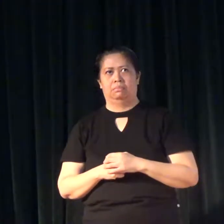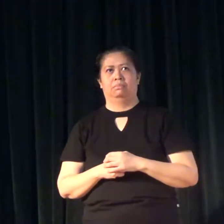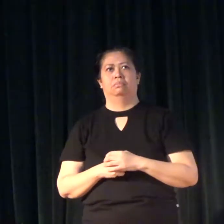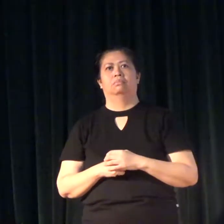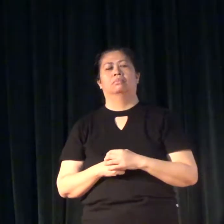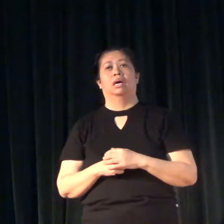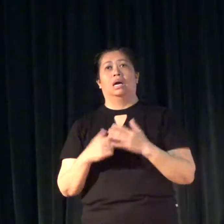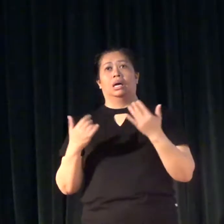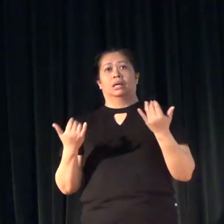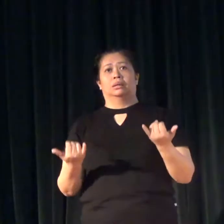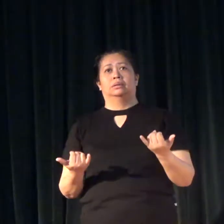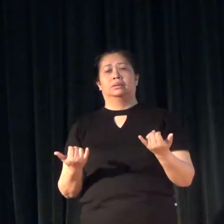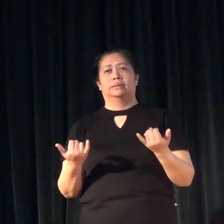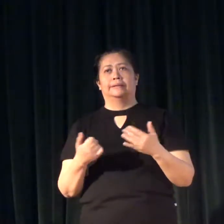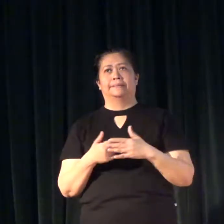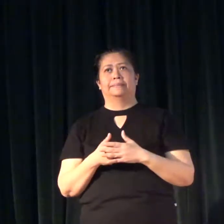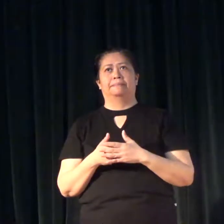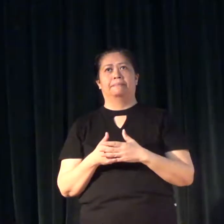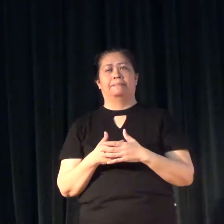Now,